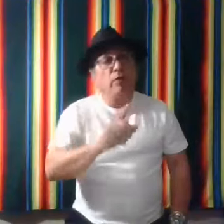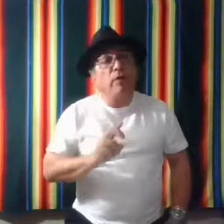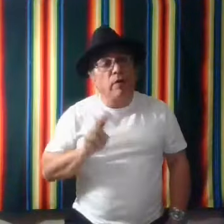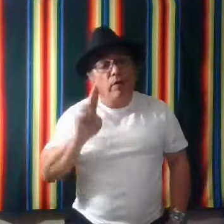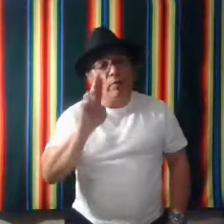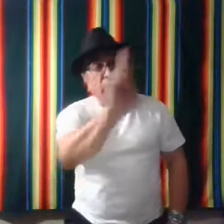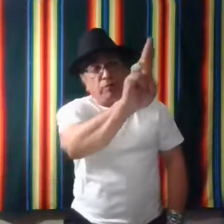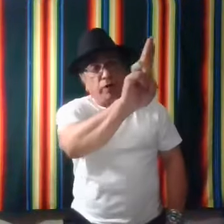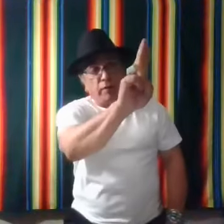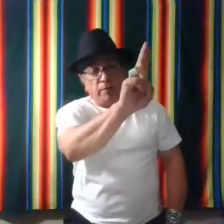my friend.